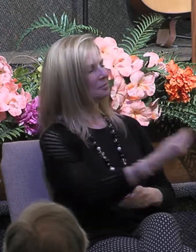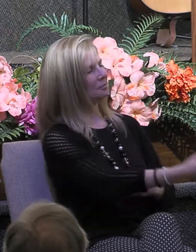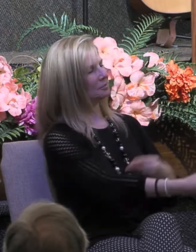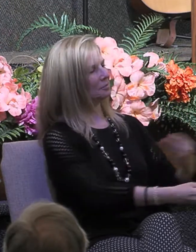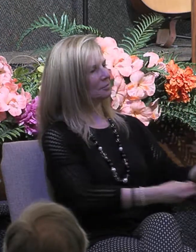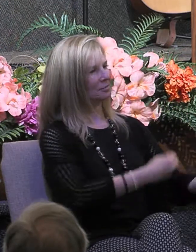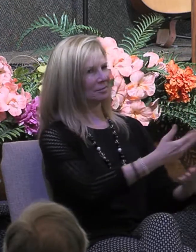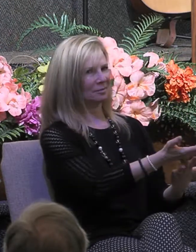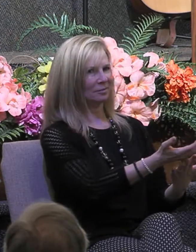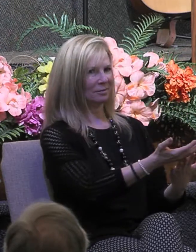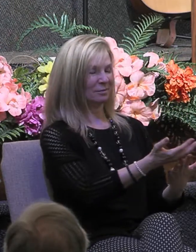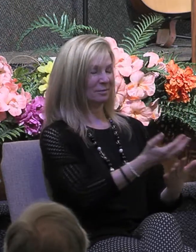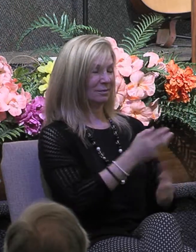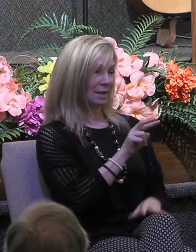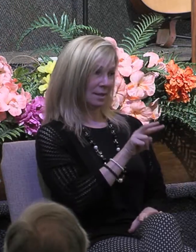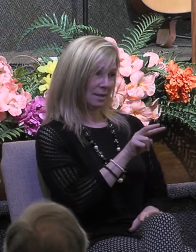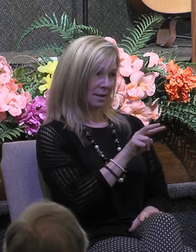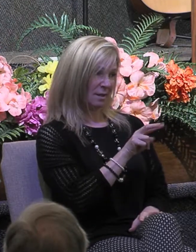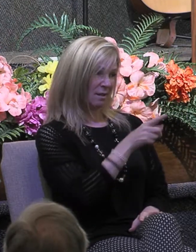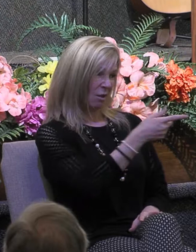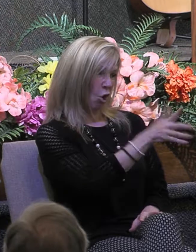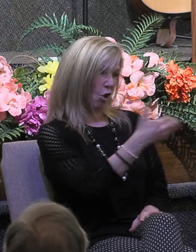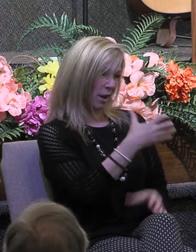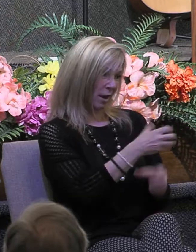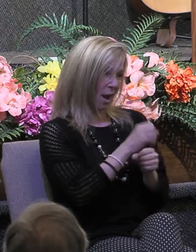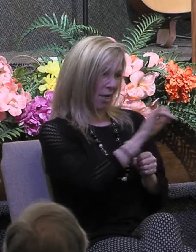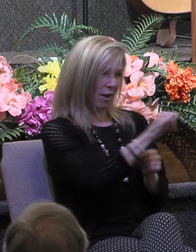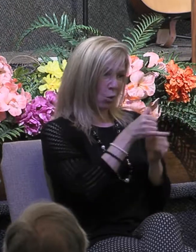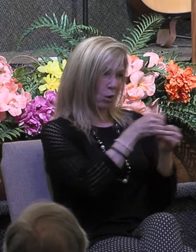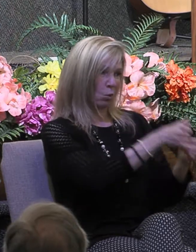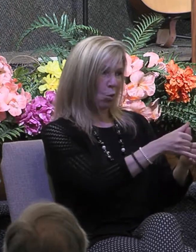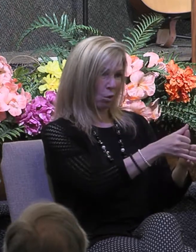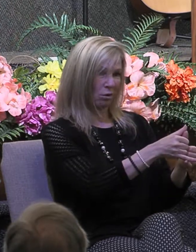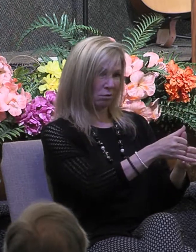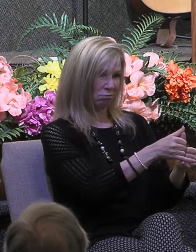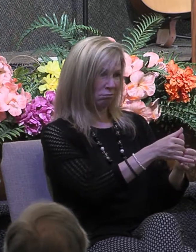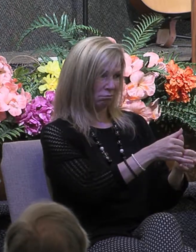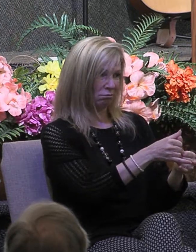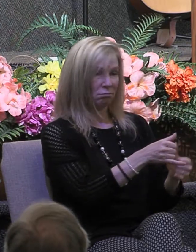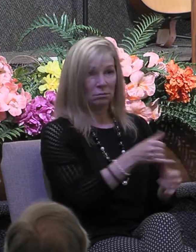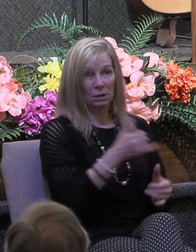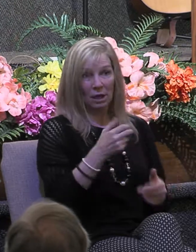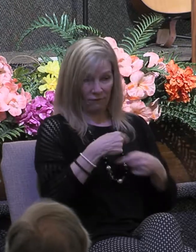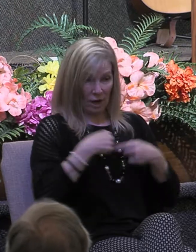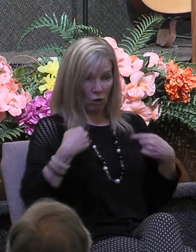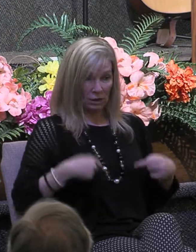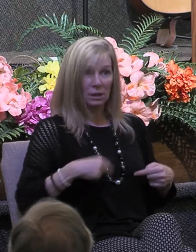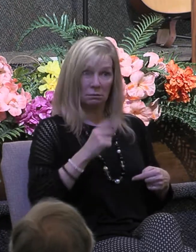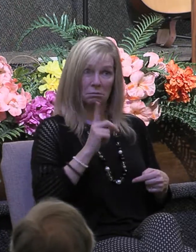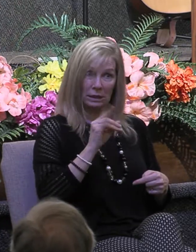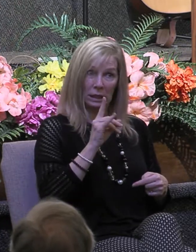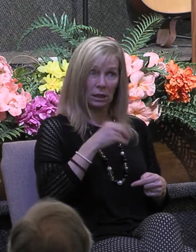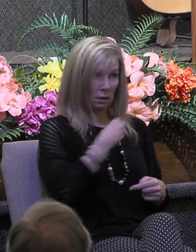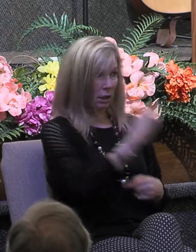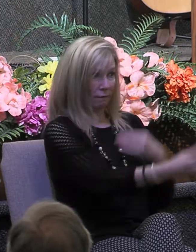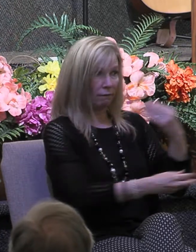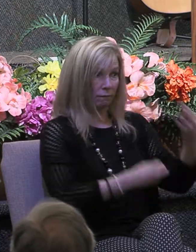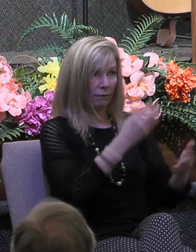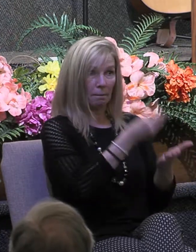you they have their reward in full now the Pharisees they gave money to the poor they did this a lot but they